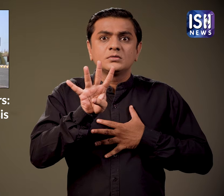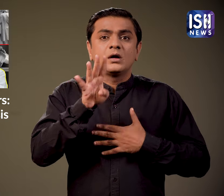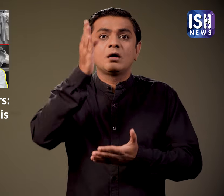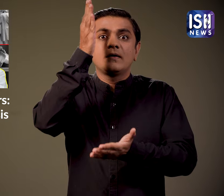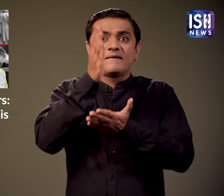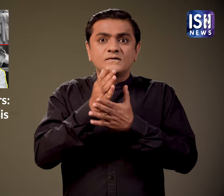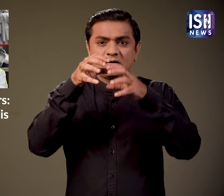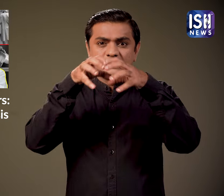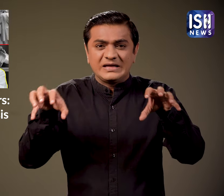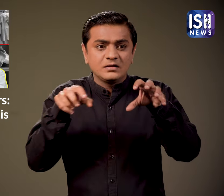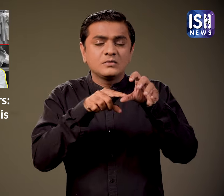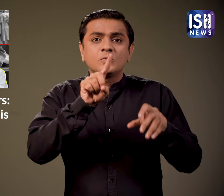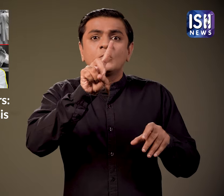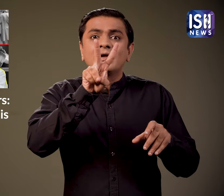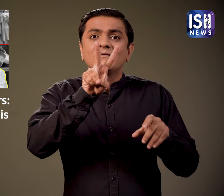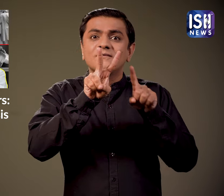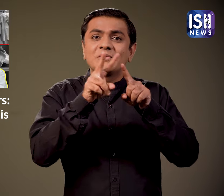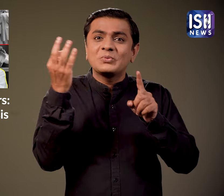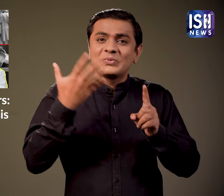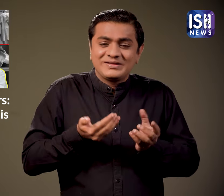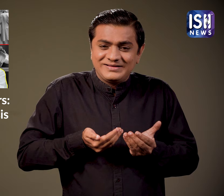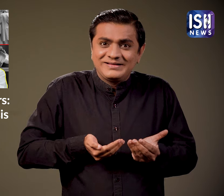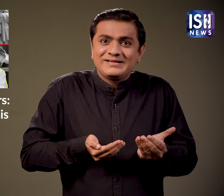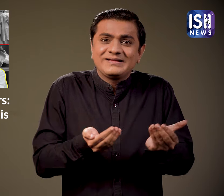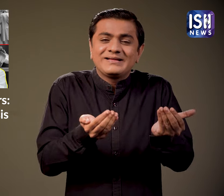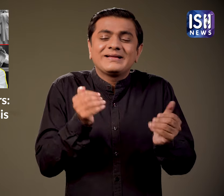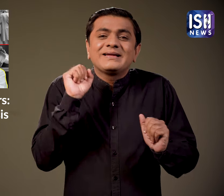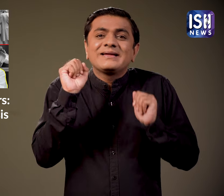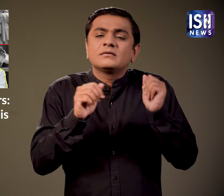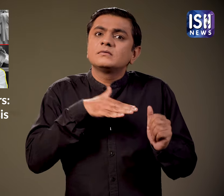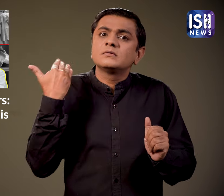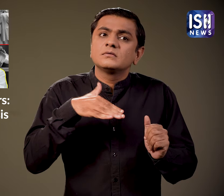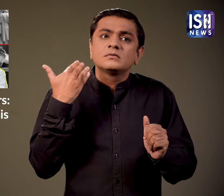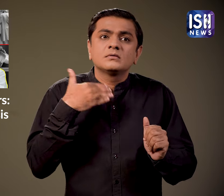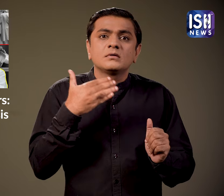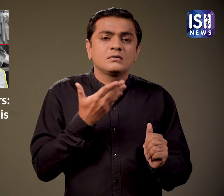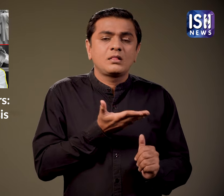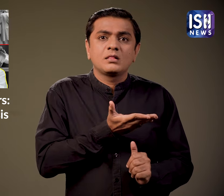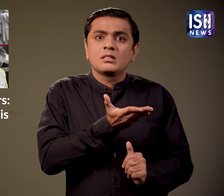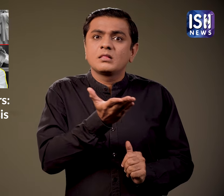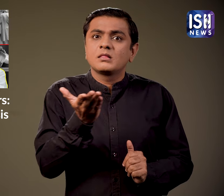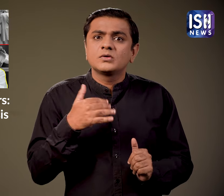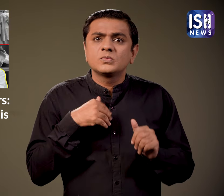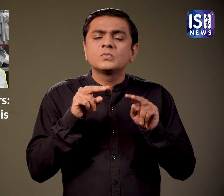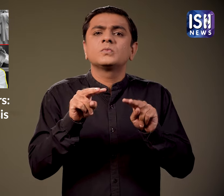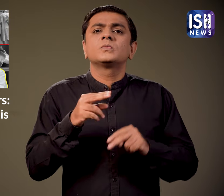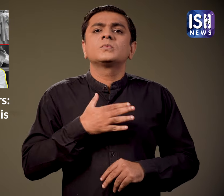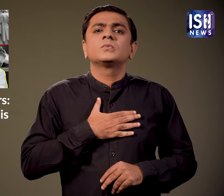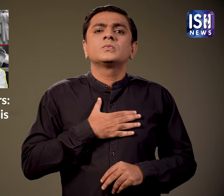12 newborn babies which include 6 male and 6 female died within 24 hours. How